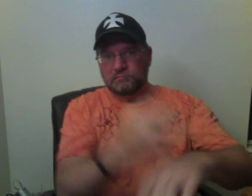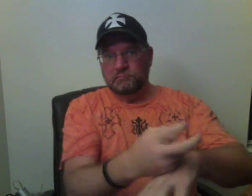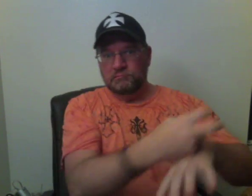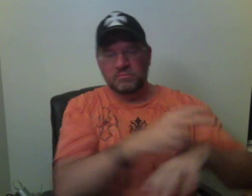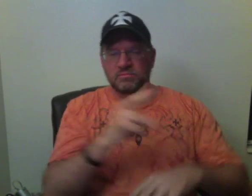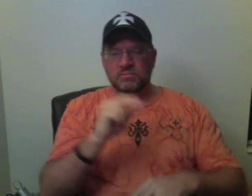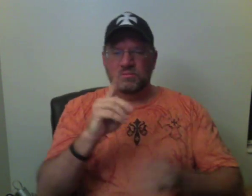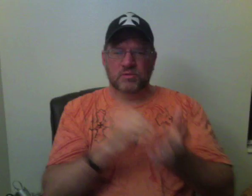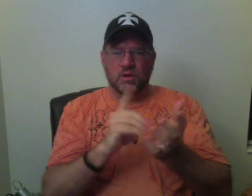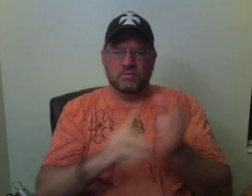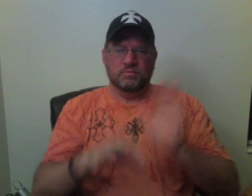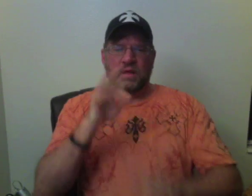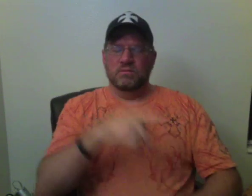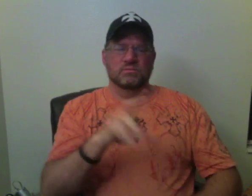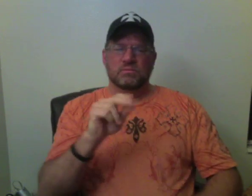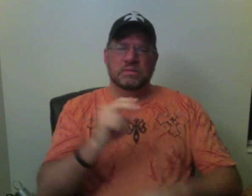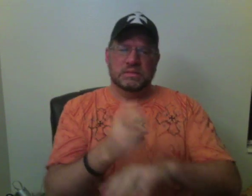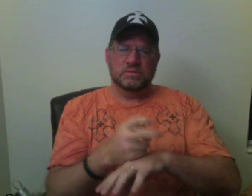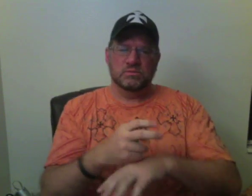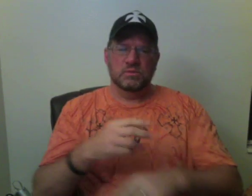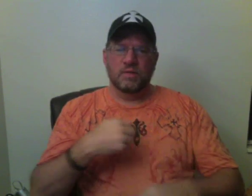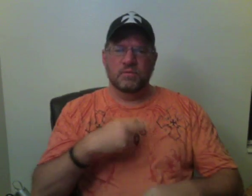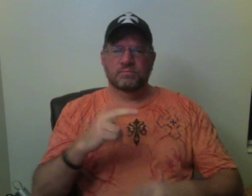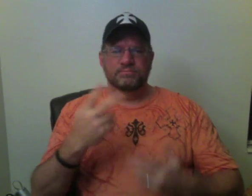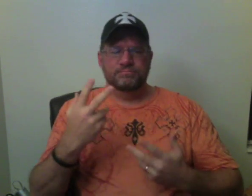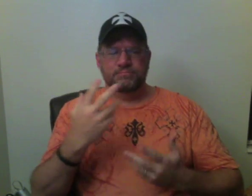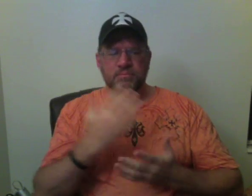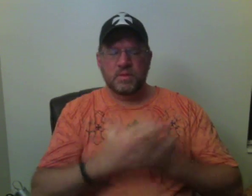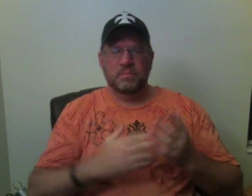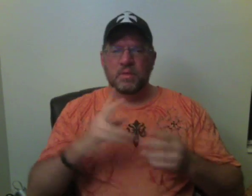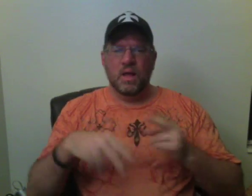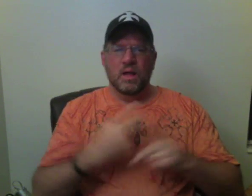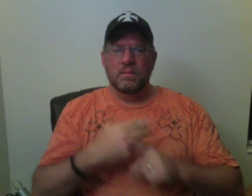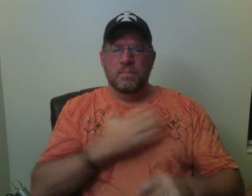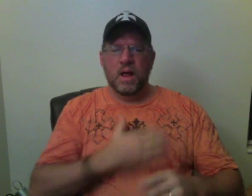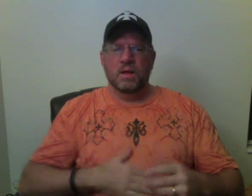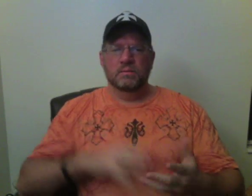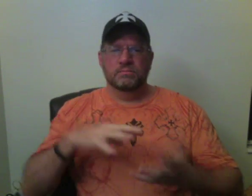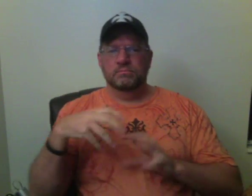hit? Eye of the Hurricane. And was that a duet, right? That's right. Yeah.